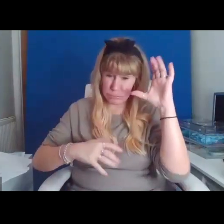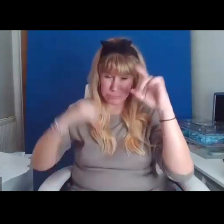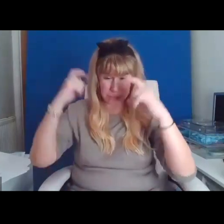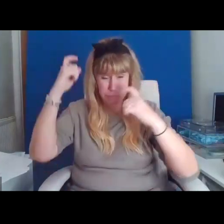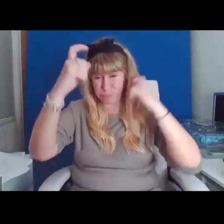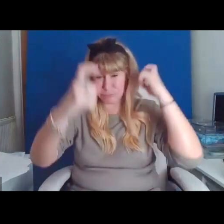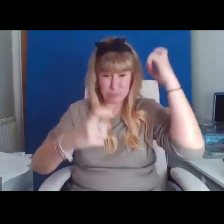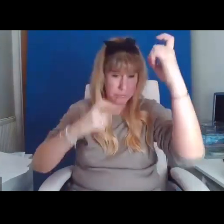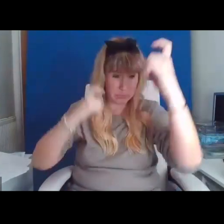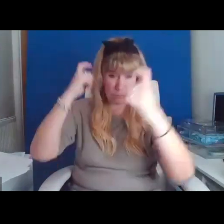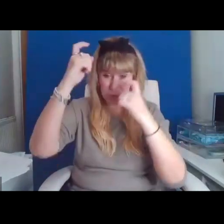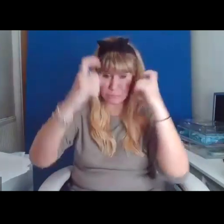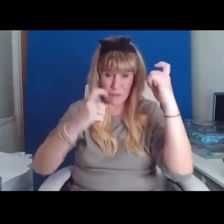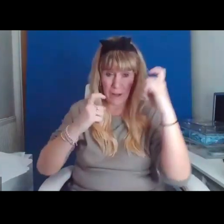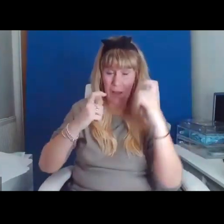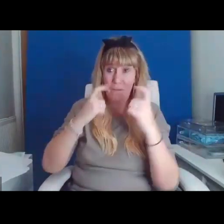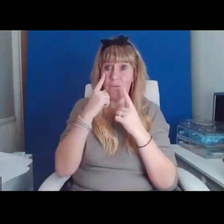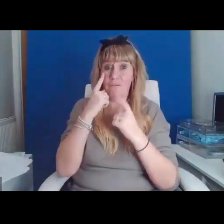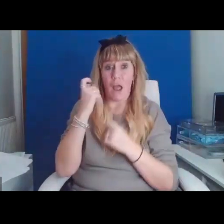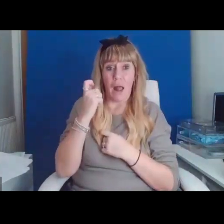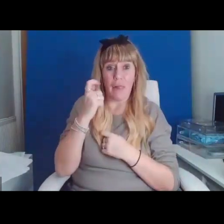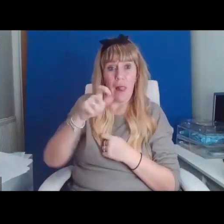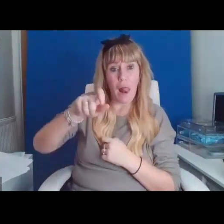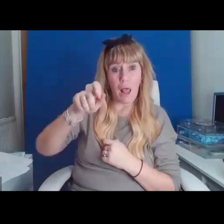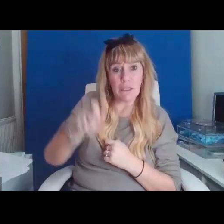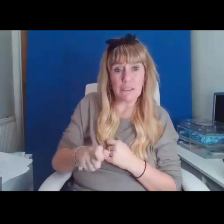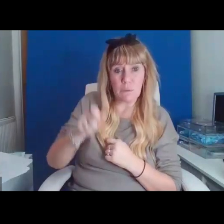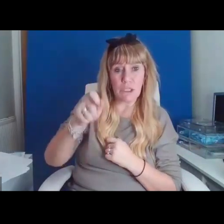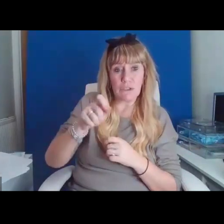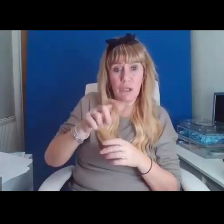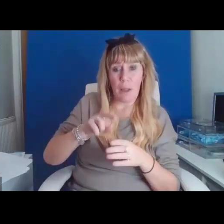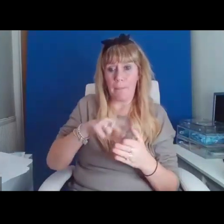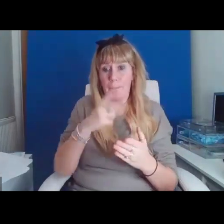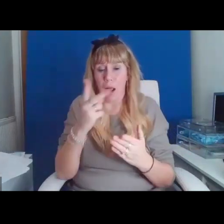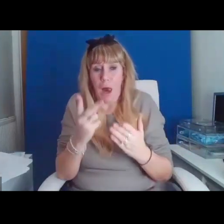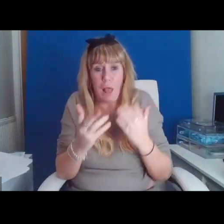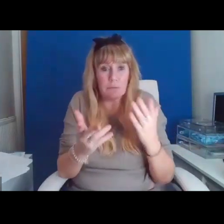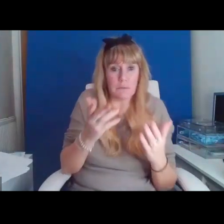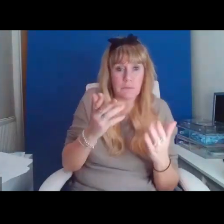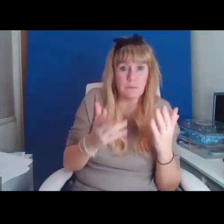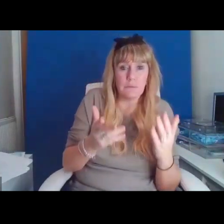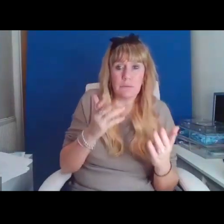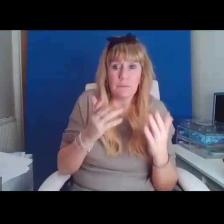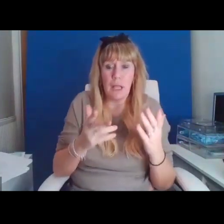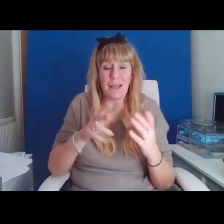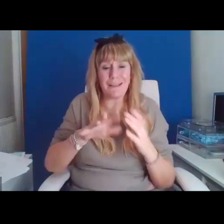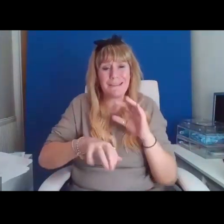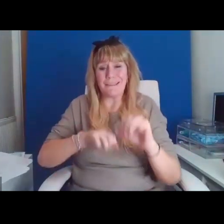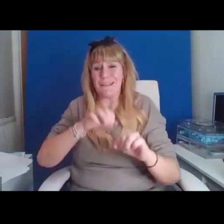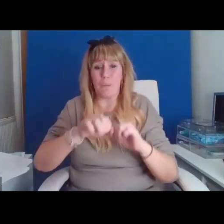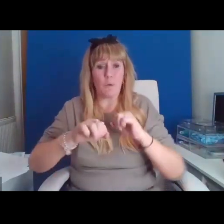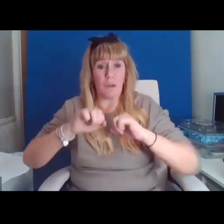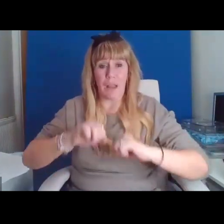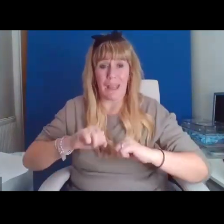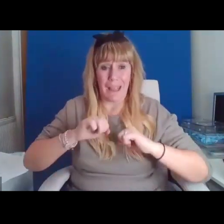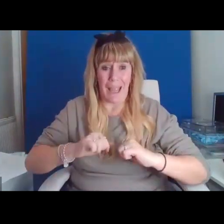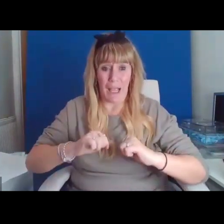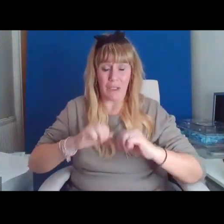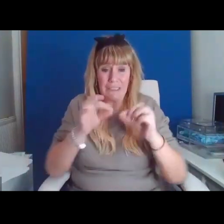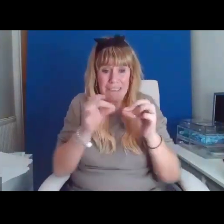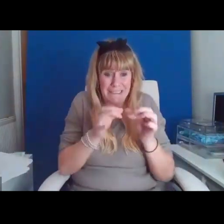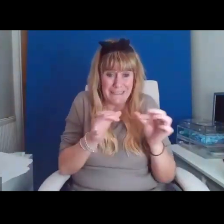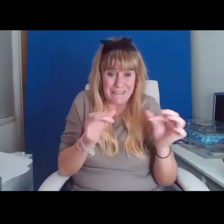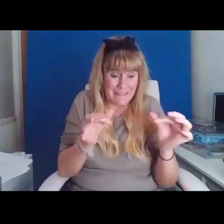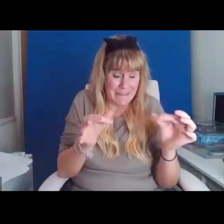overbalance as I reach for it, stumble to the couch, skin up a durry with shaking hands, on